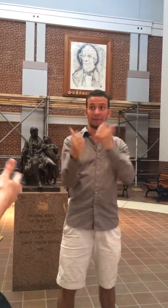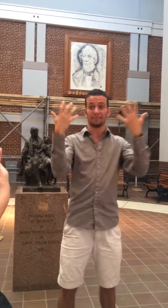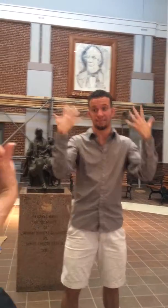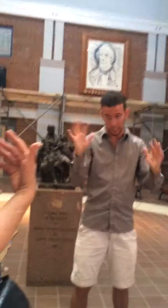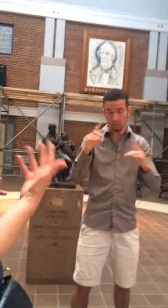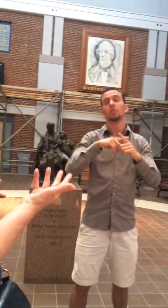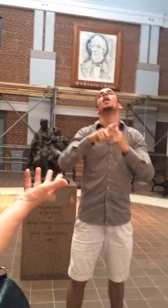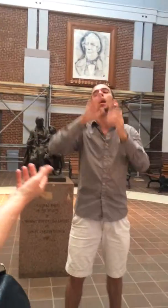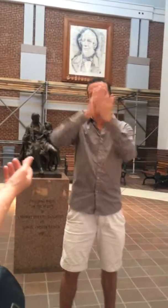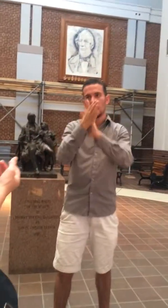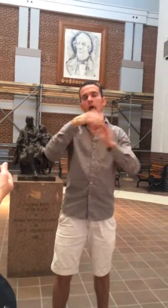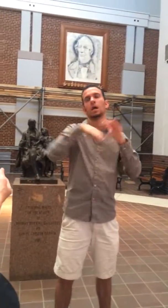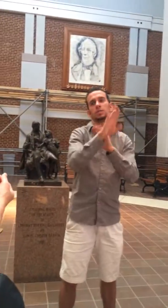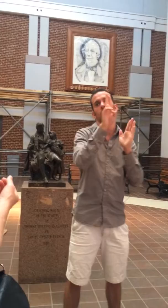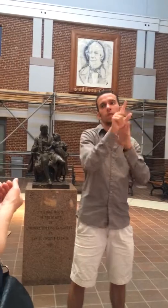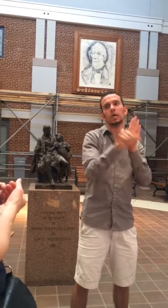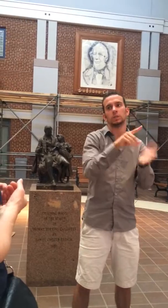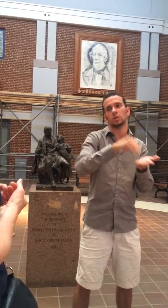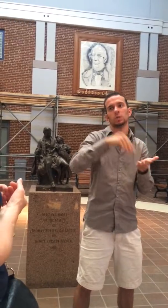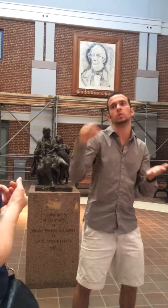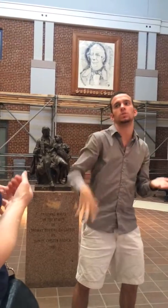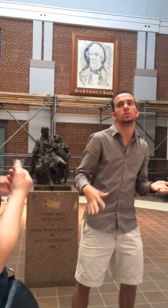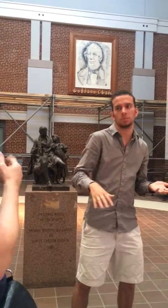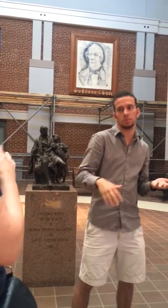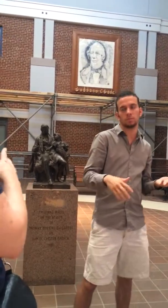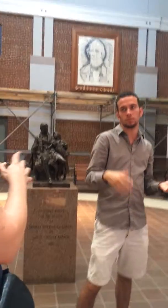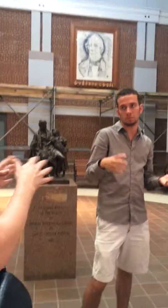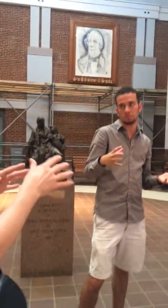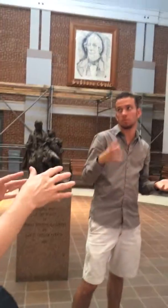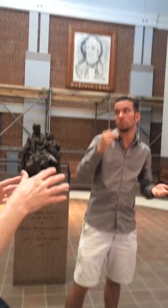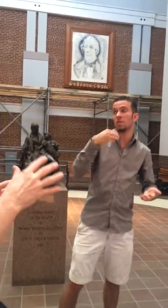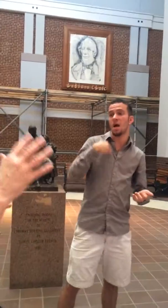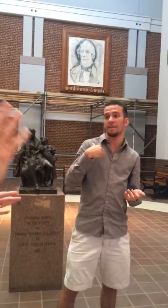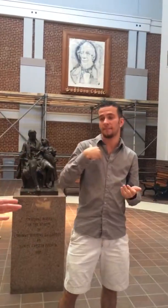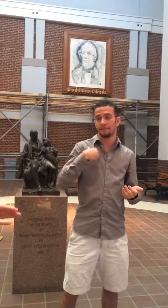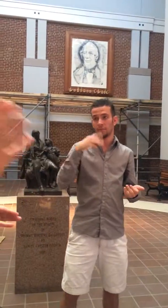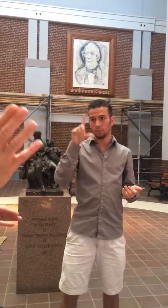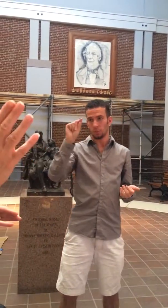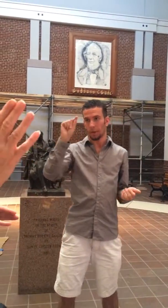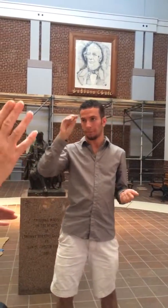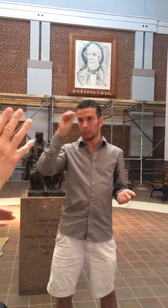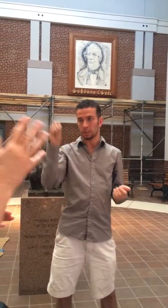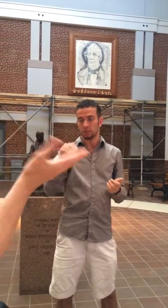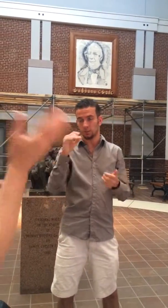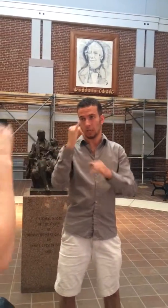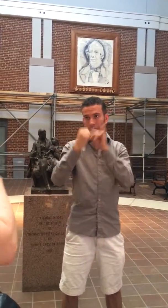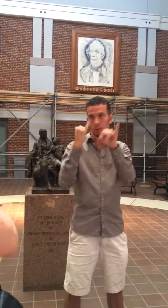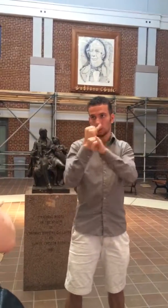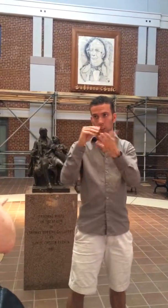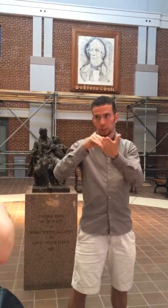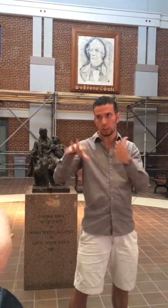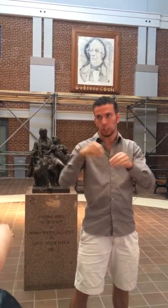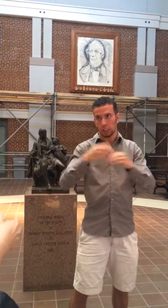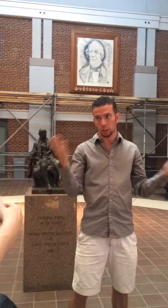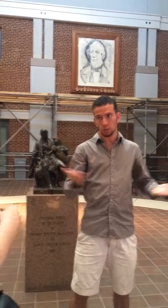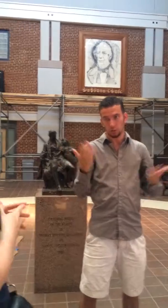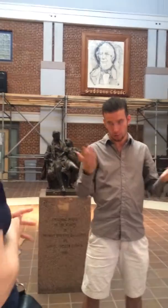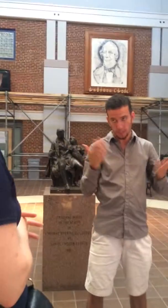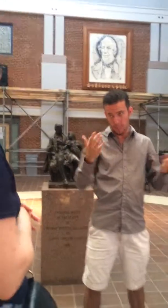individual needs. And once they do pass these certain tests that are given by the ELI program, they can be enrolled as a regular